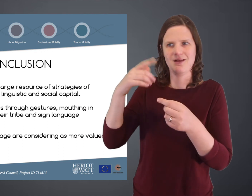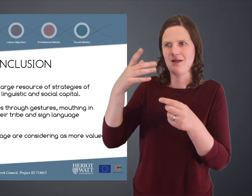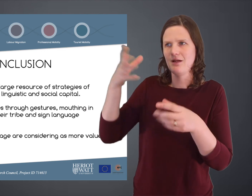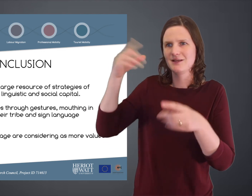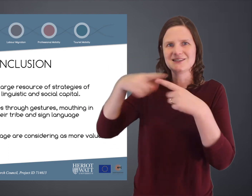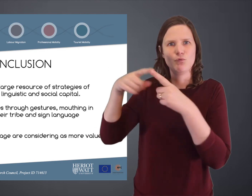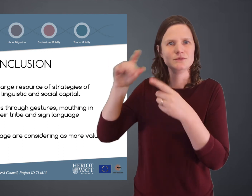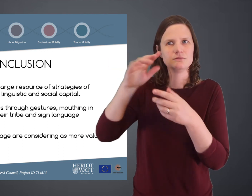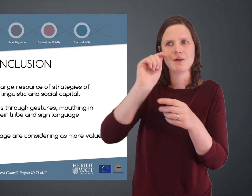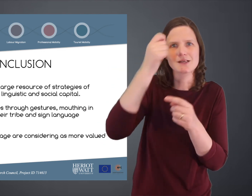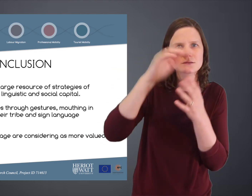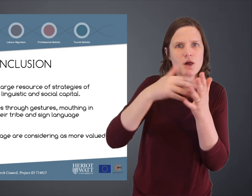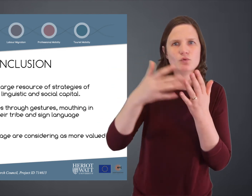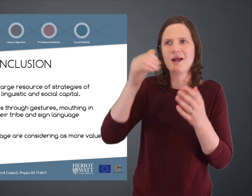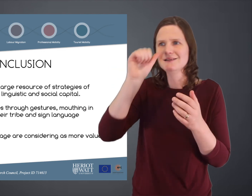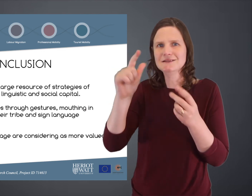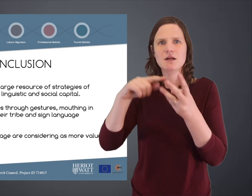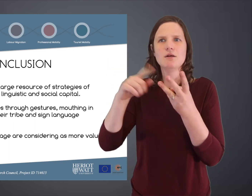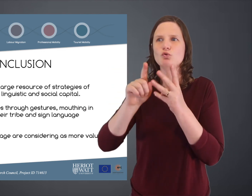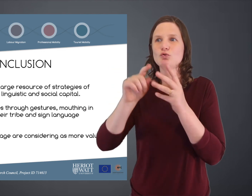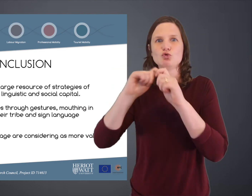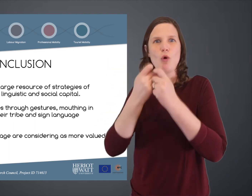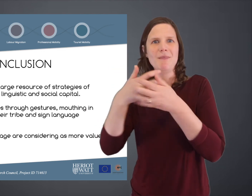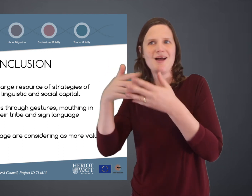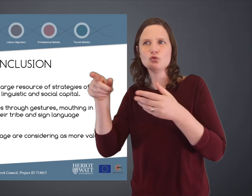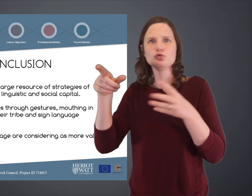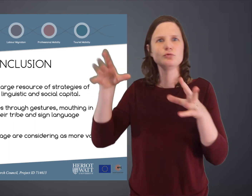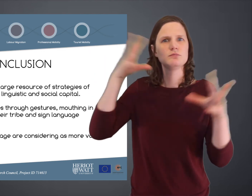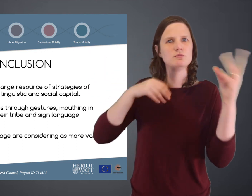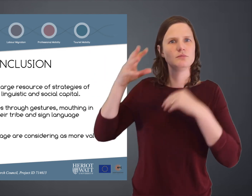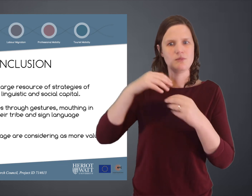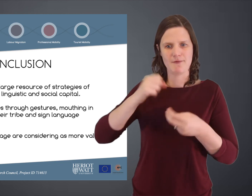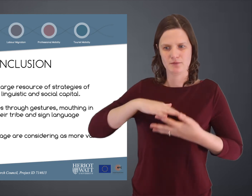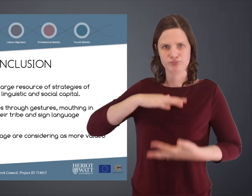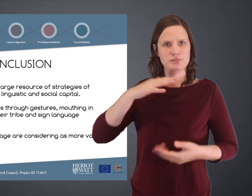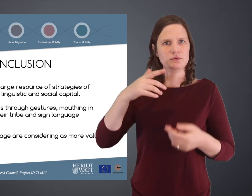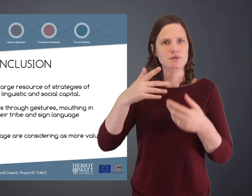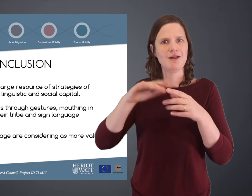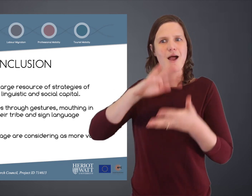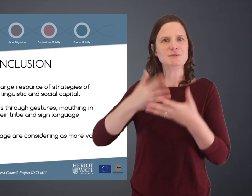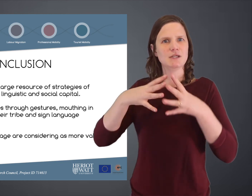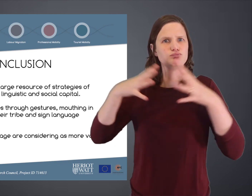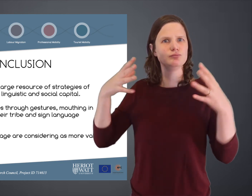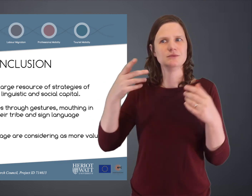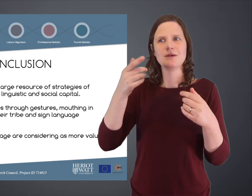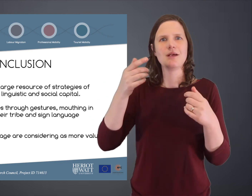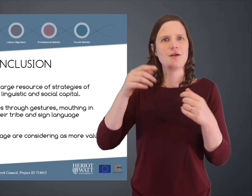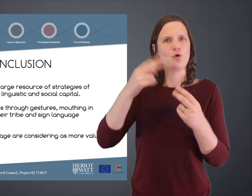linked to the number of different languages that they know, ASL, Kenyan sign languages, their tribal languages, which gives them quite an